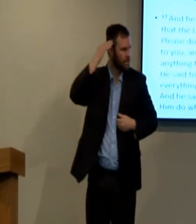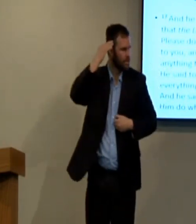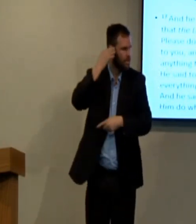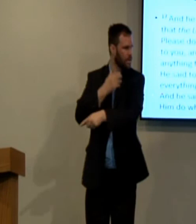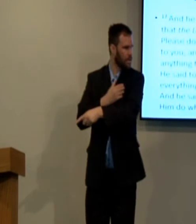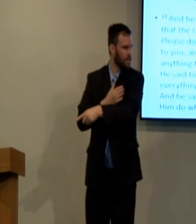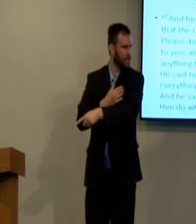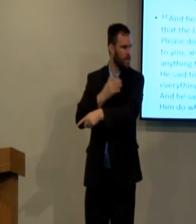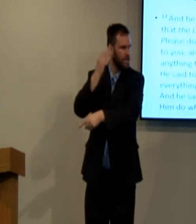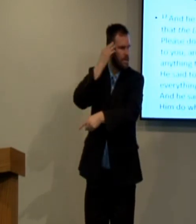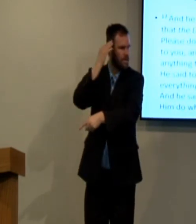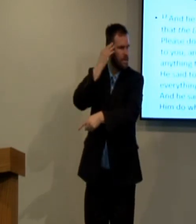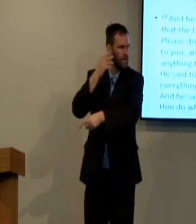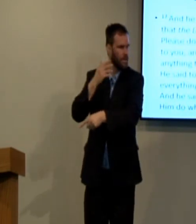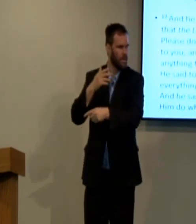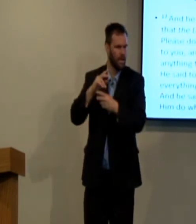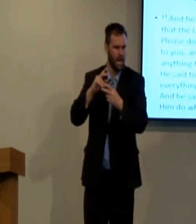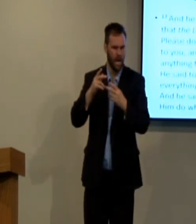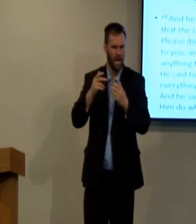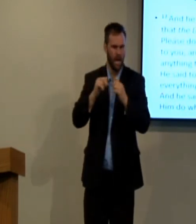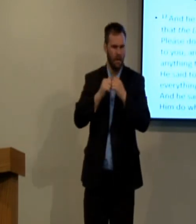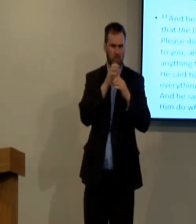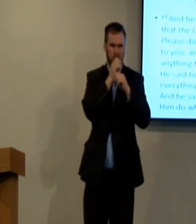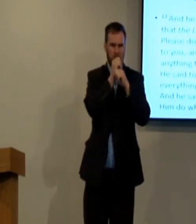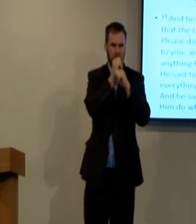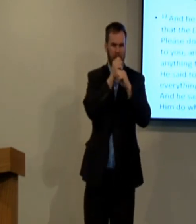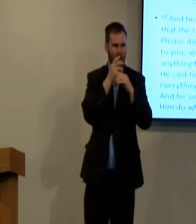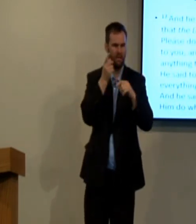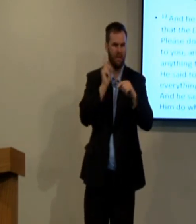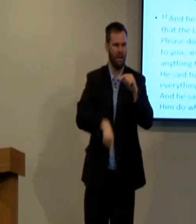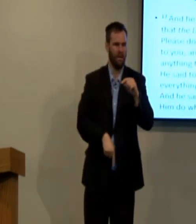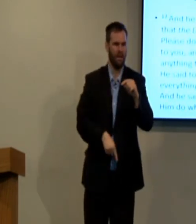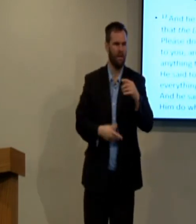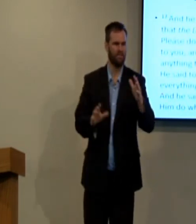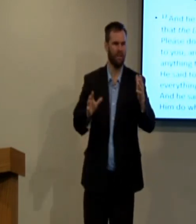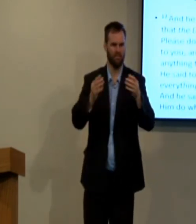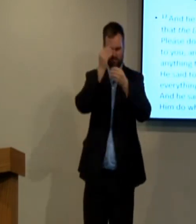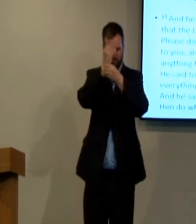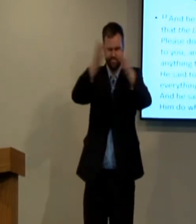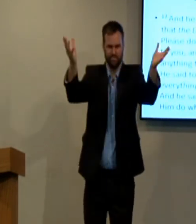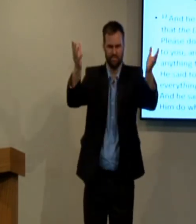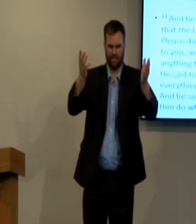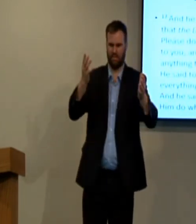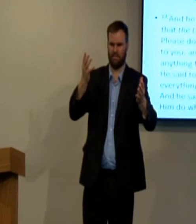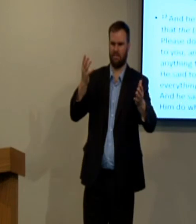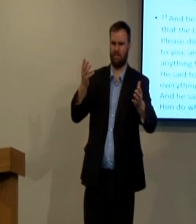looked back to the warning the prophet had given him and he knew. He couldn't hold it back anymore.